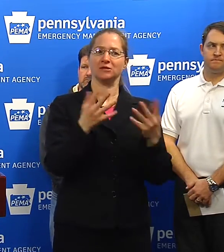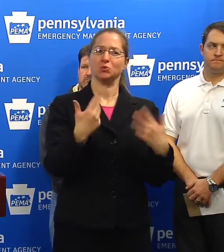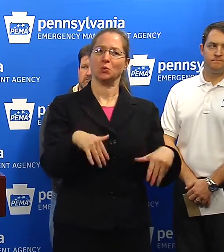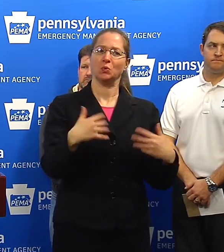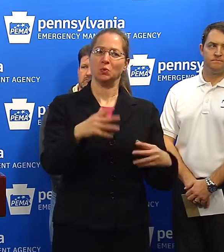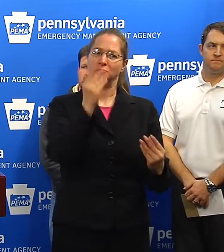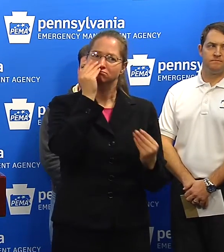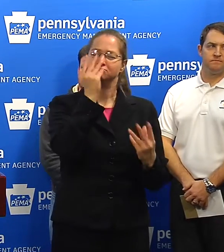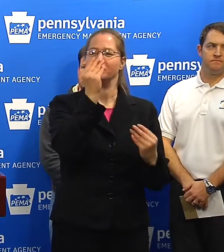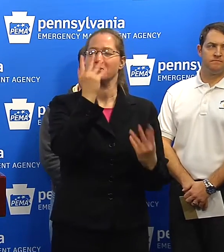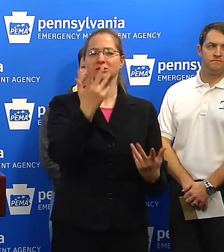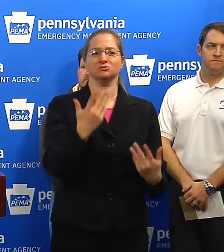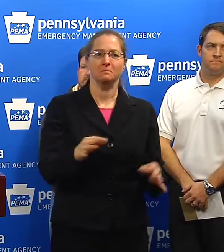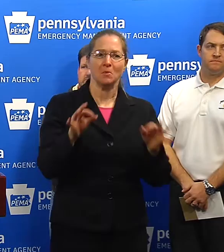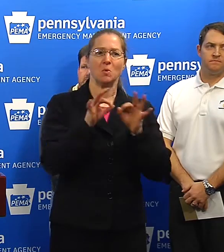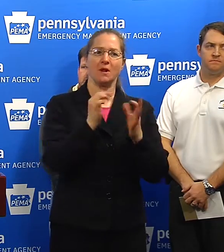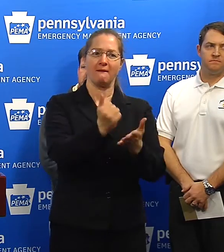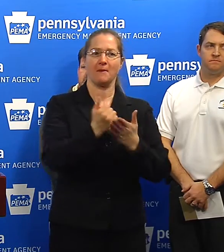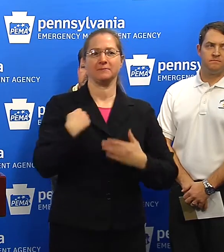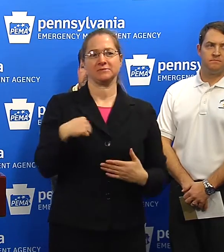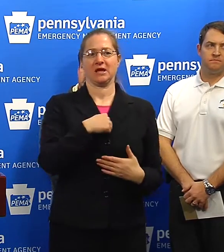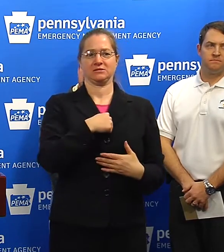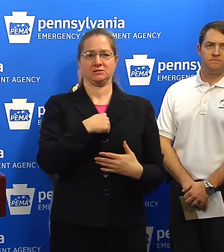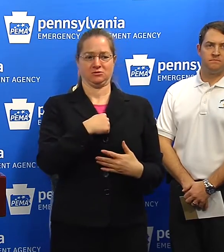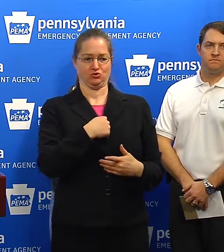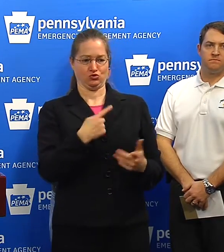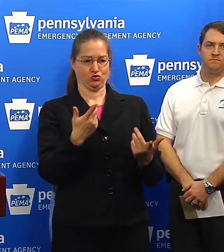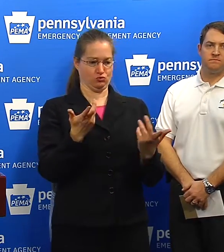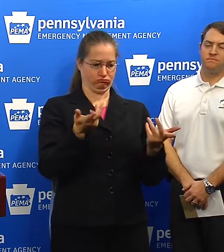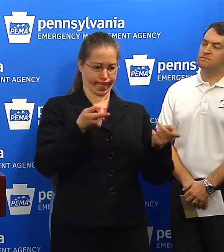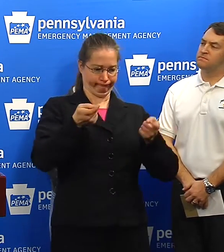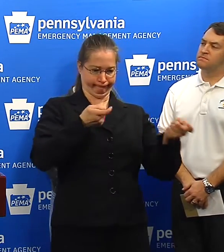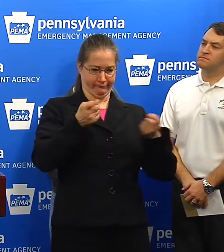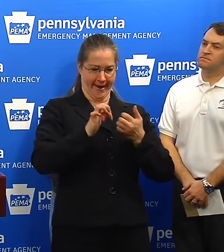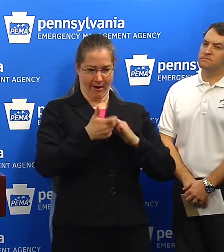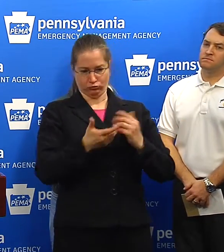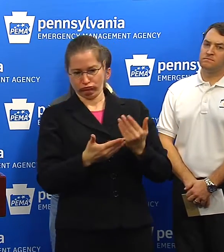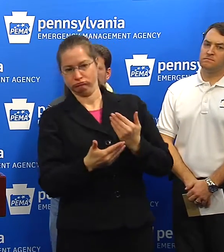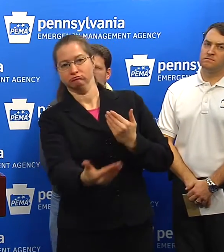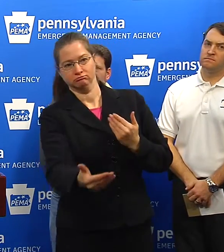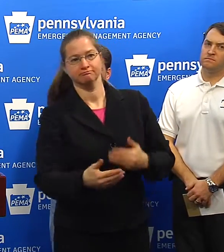helps us manage the treatment of the roads as we're going forward.